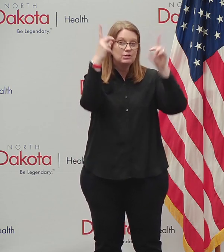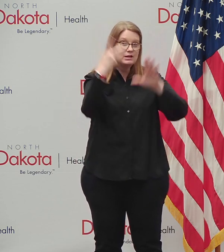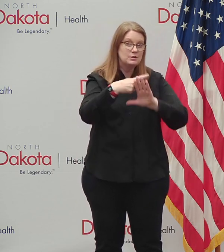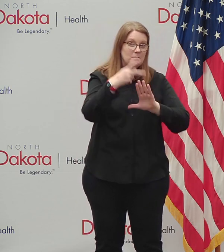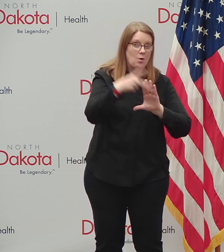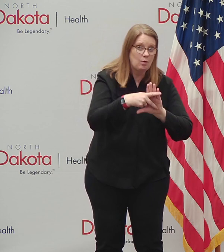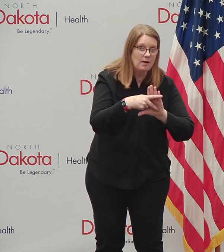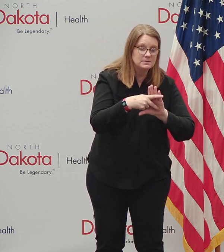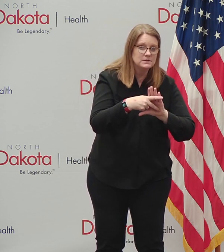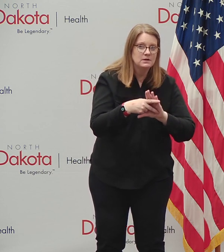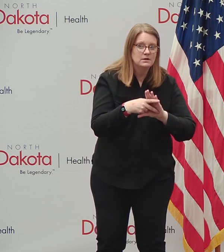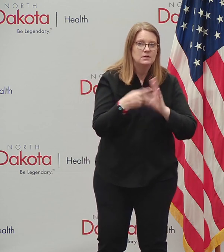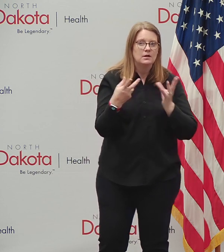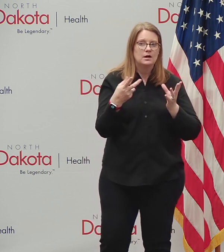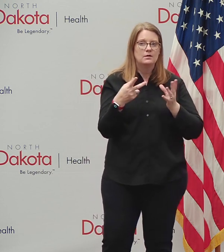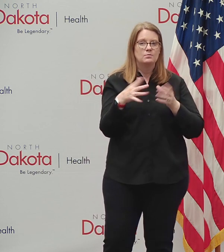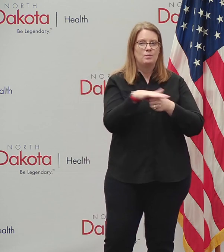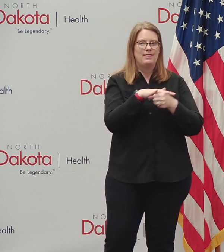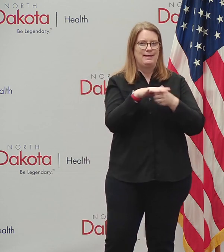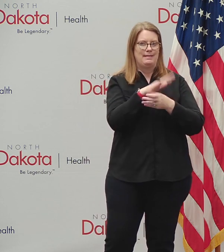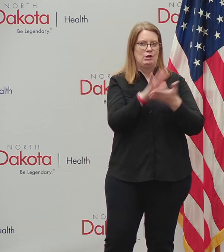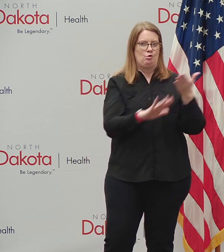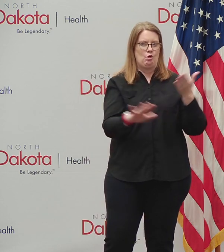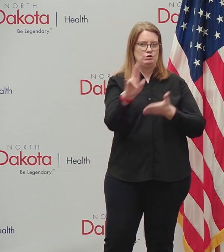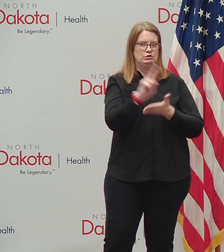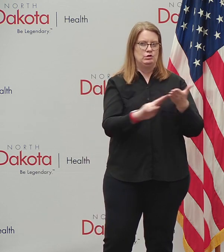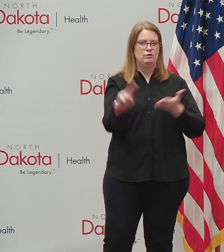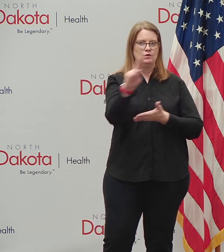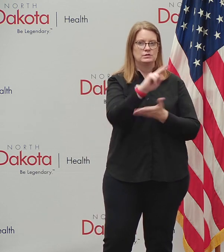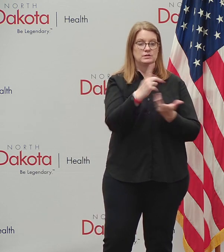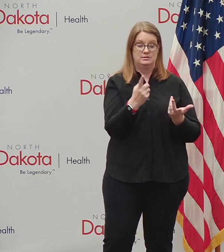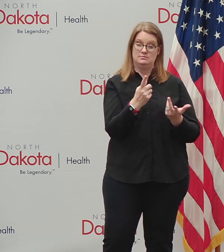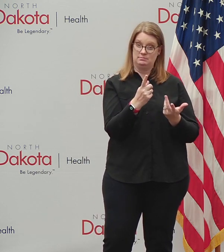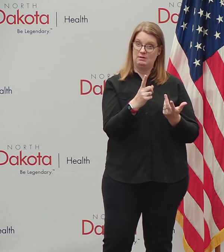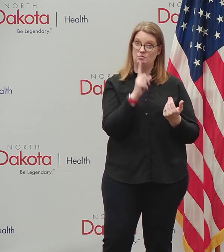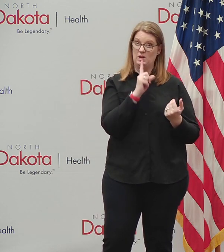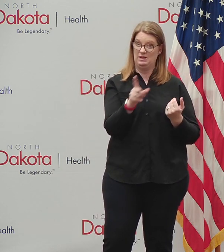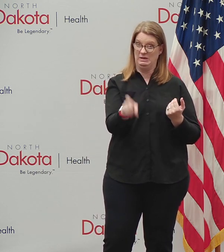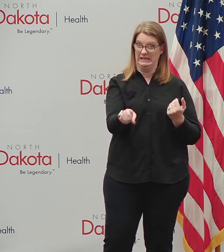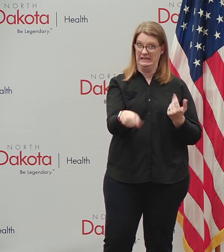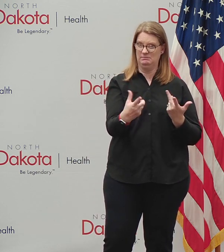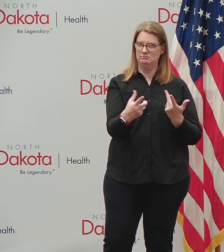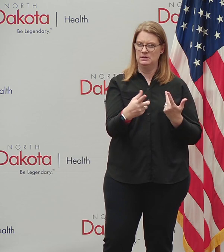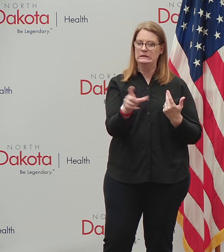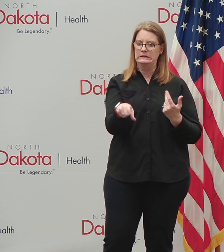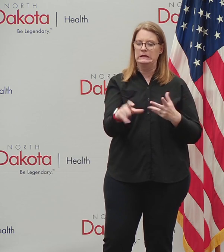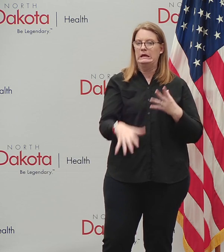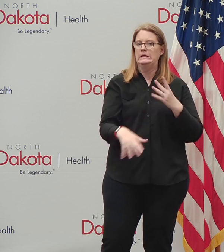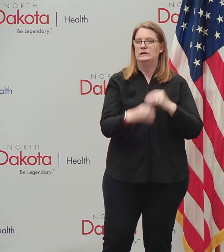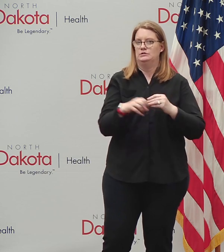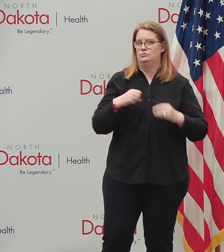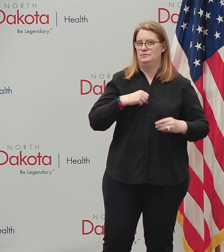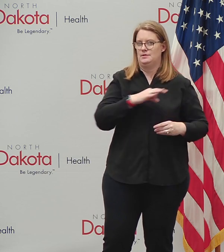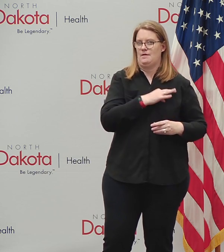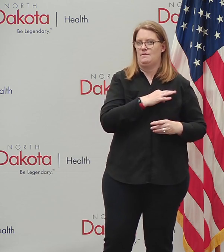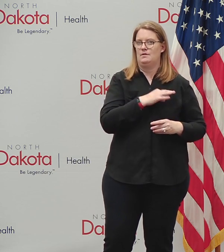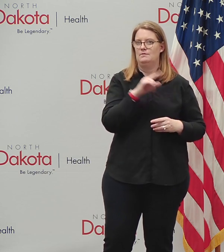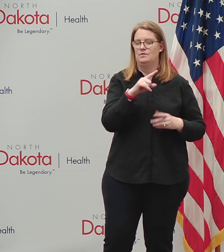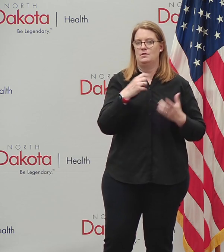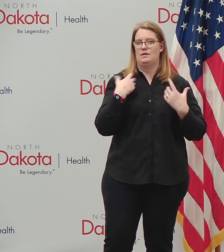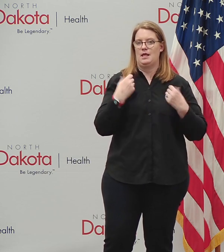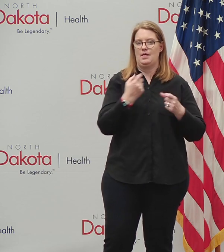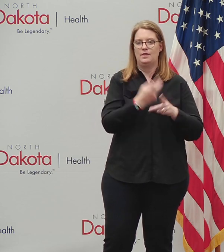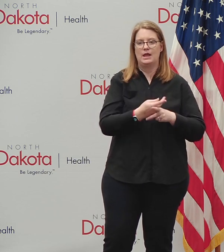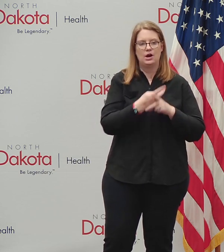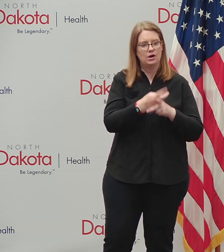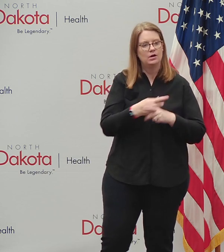within higher education. So in line with what we need right now, which is additional staffing within health care. And